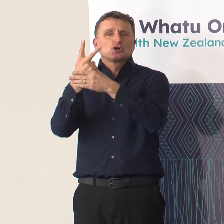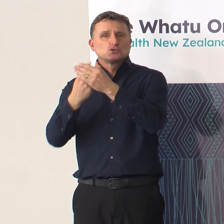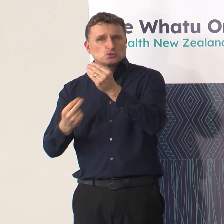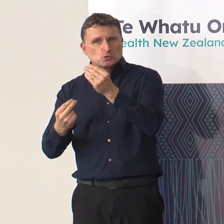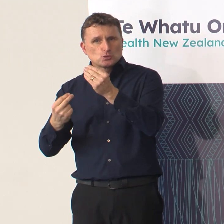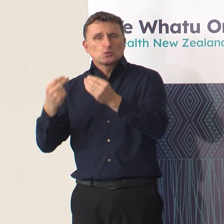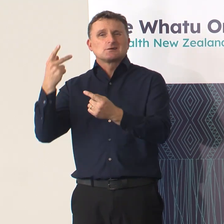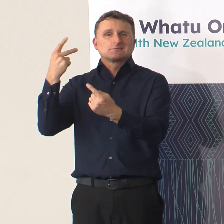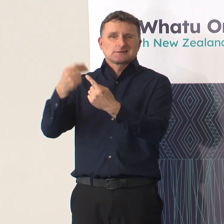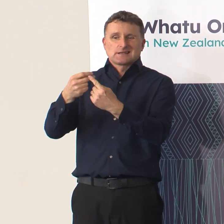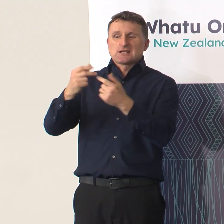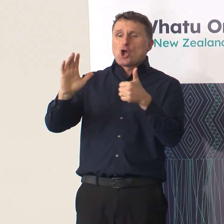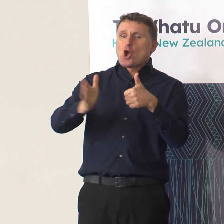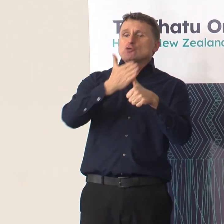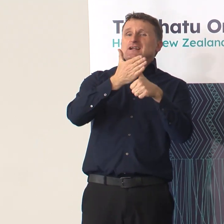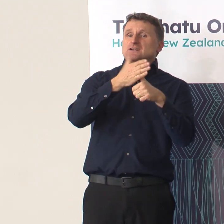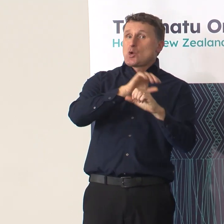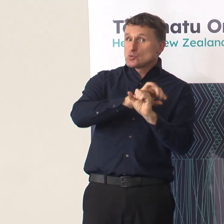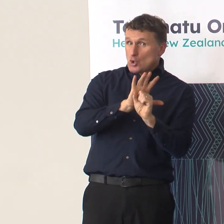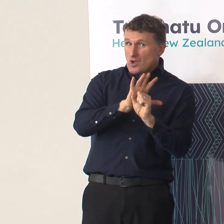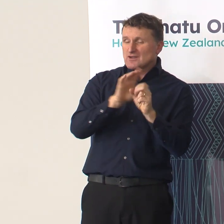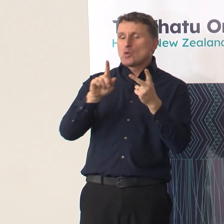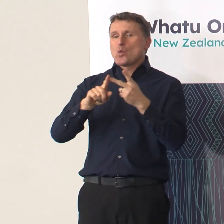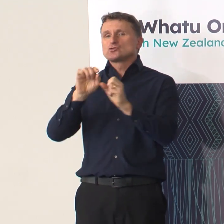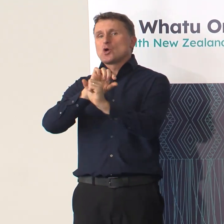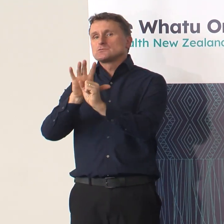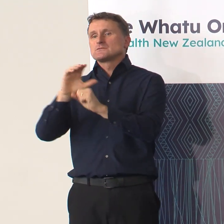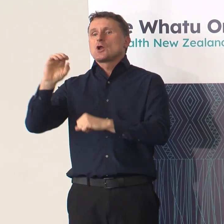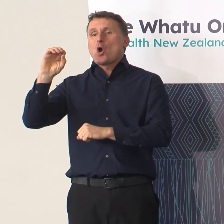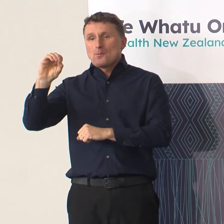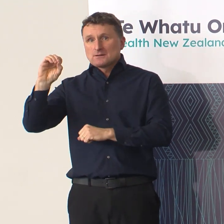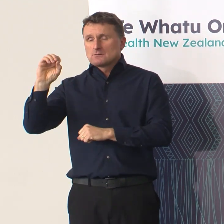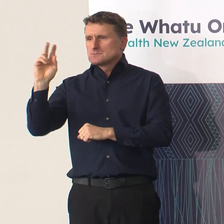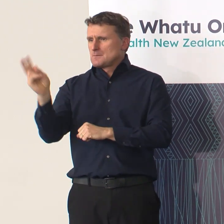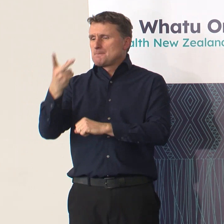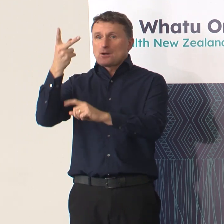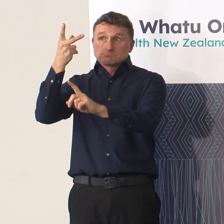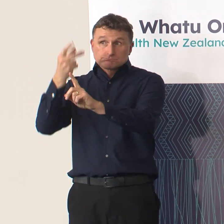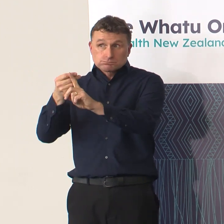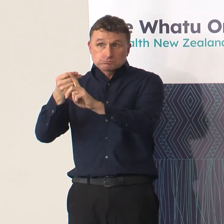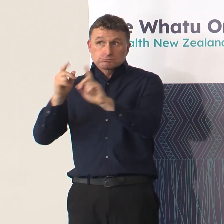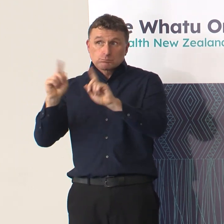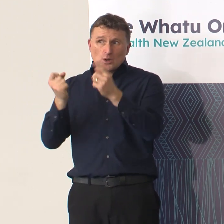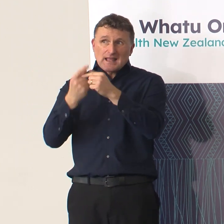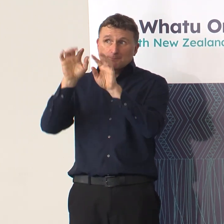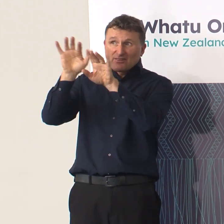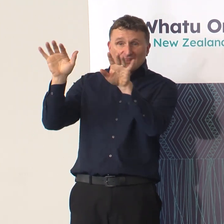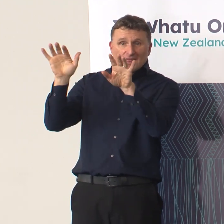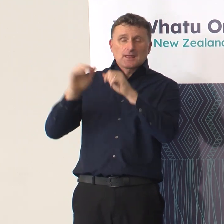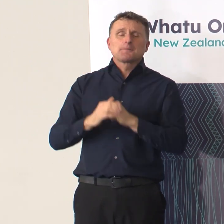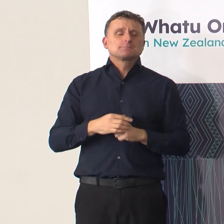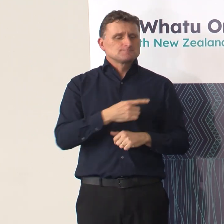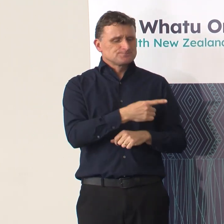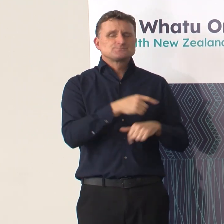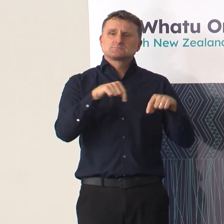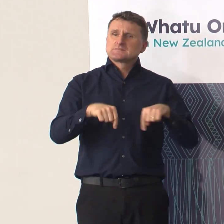variant and the original variant. Is there any indication of work underway to have that happening here? So we're obviously watching really closely what's